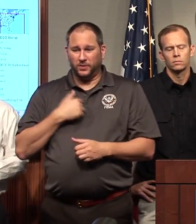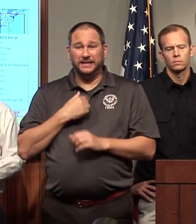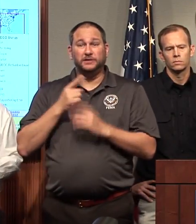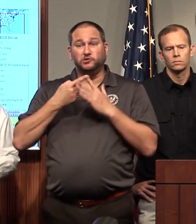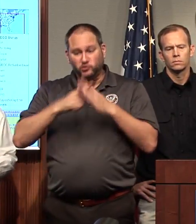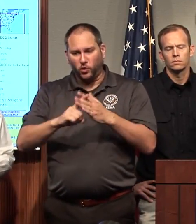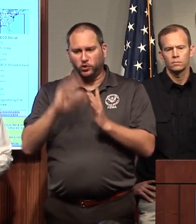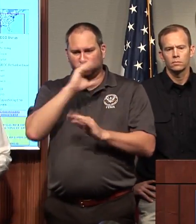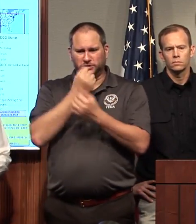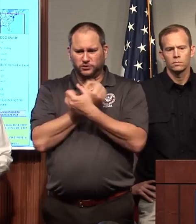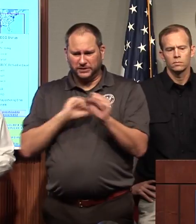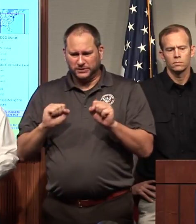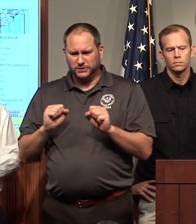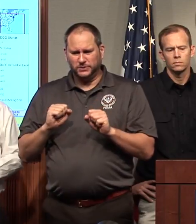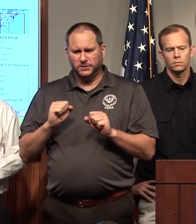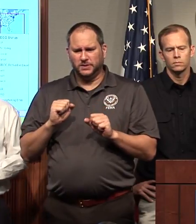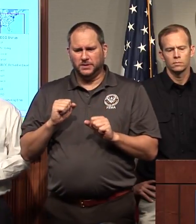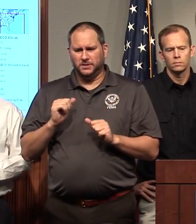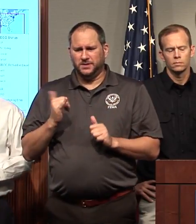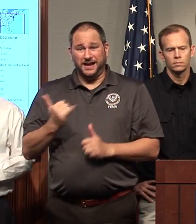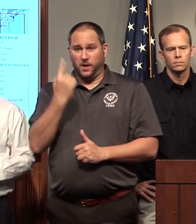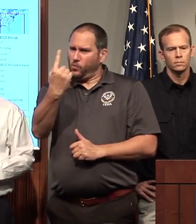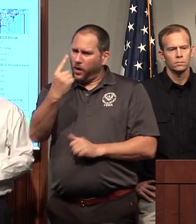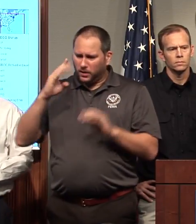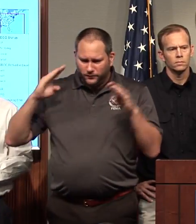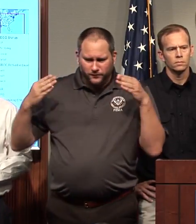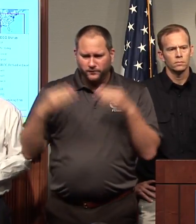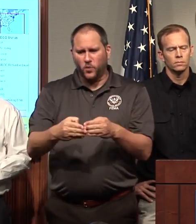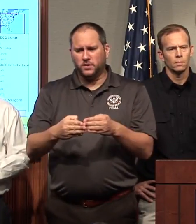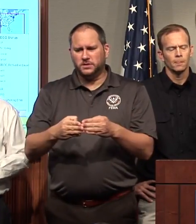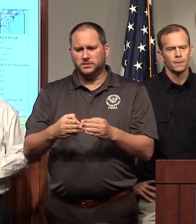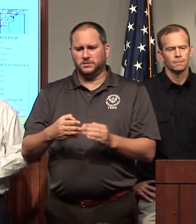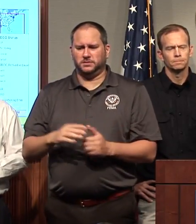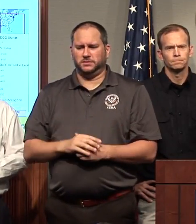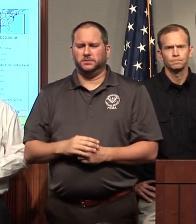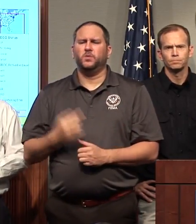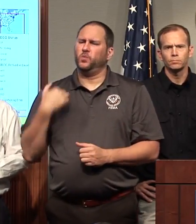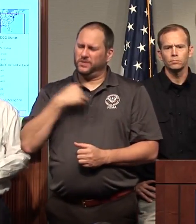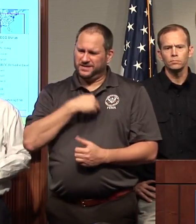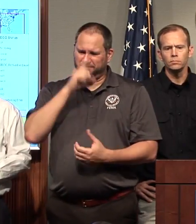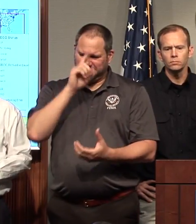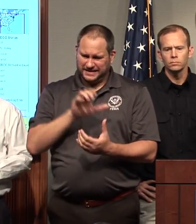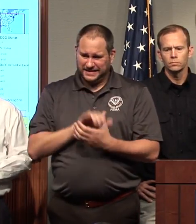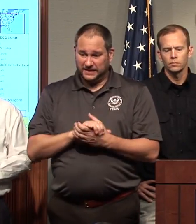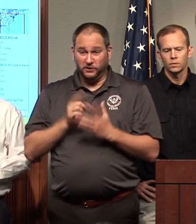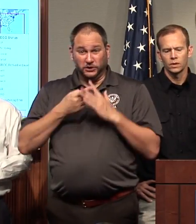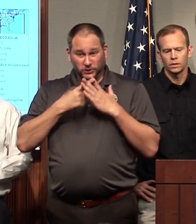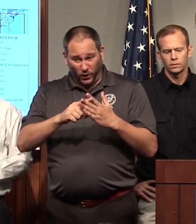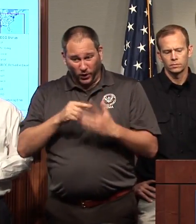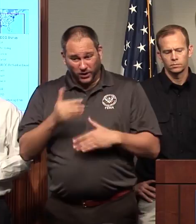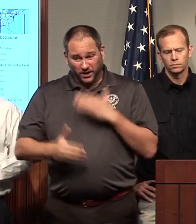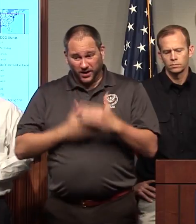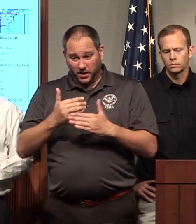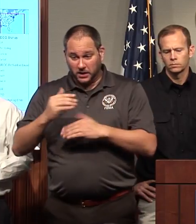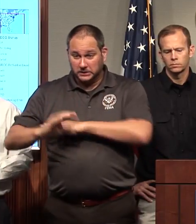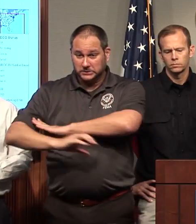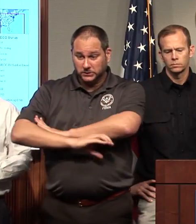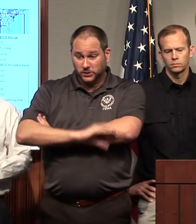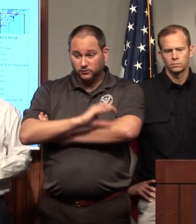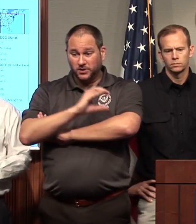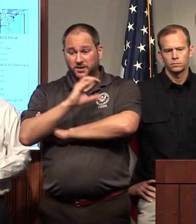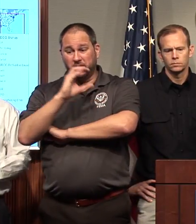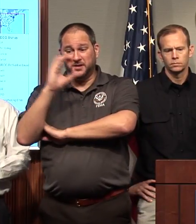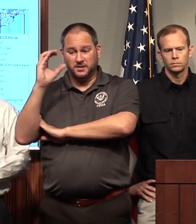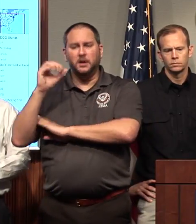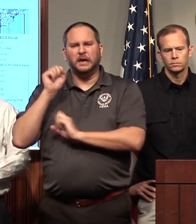be the singular focus. So we believe that with that starting at sunrise this morning, we should be able to